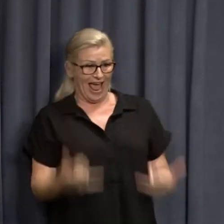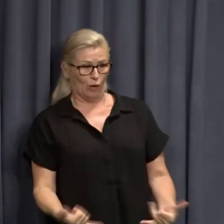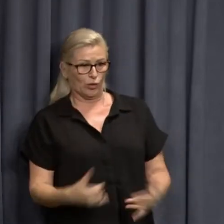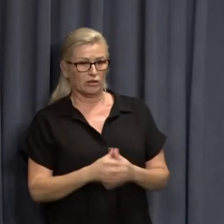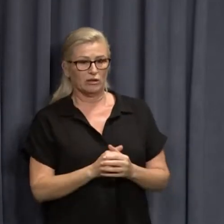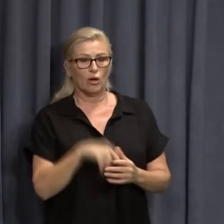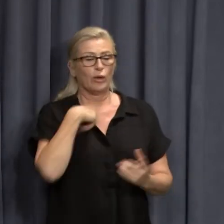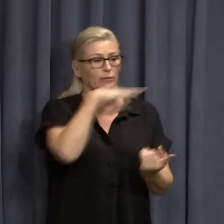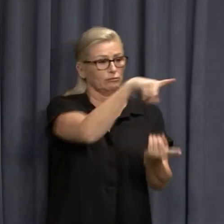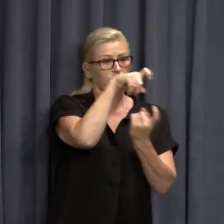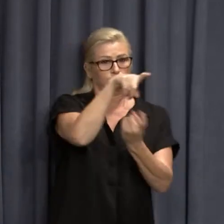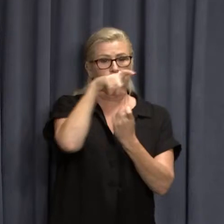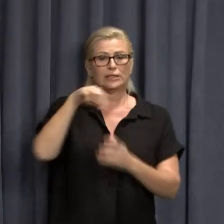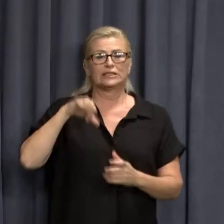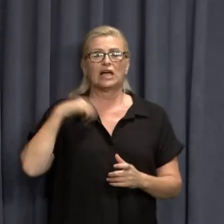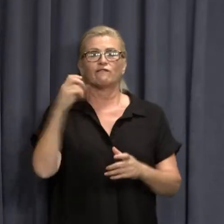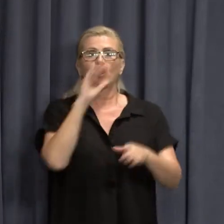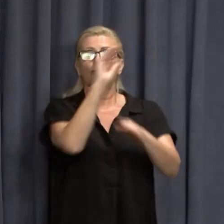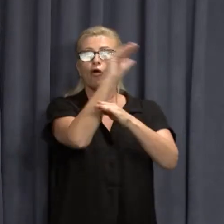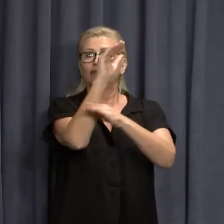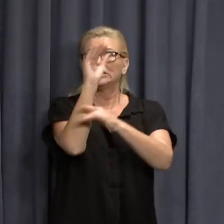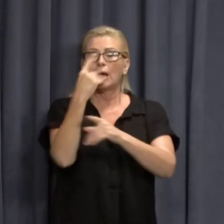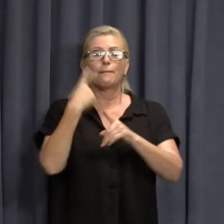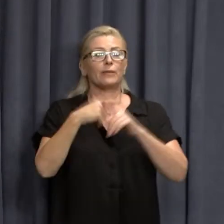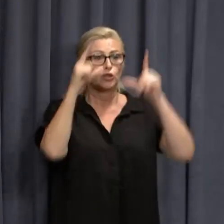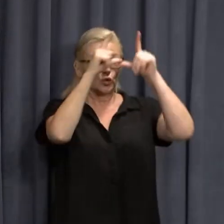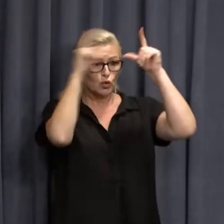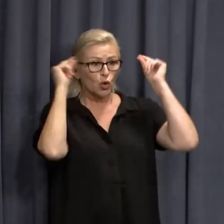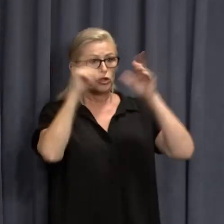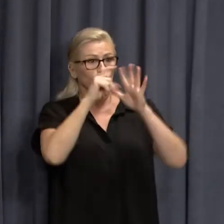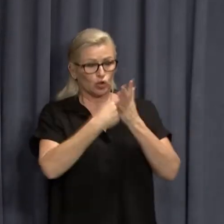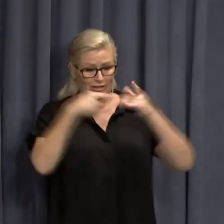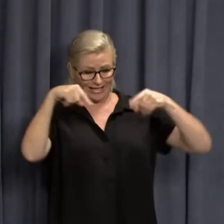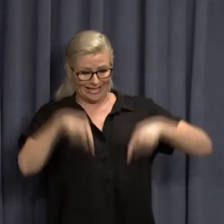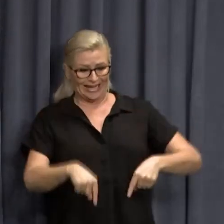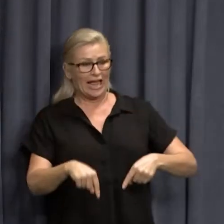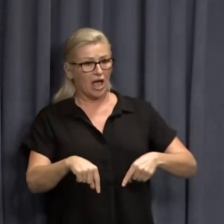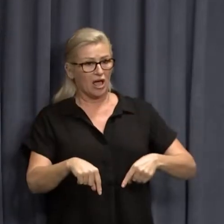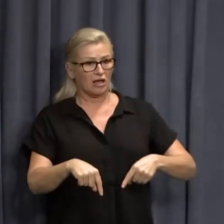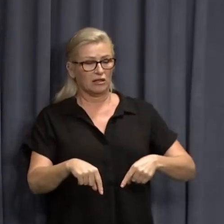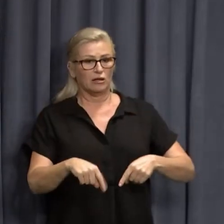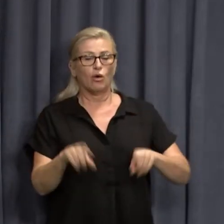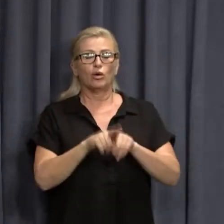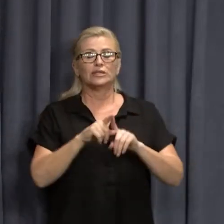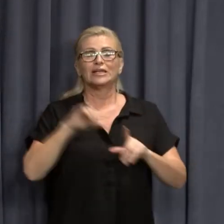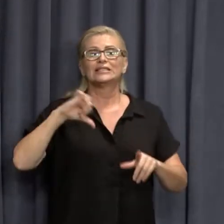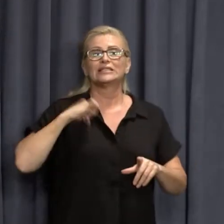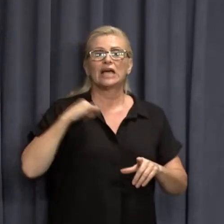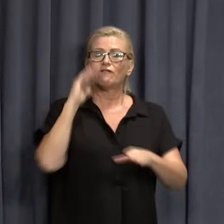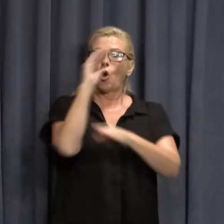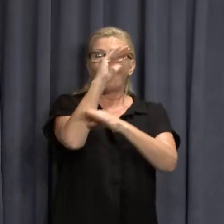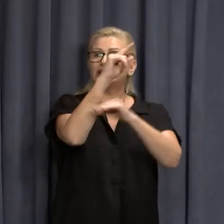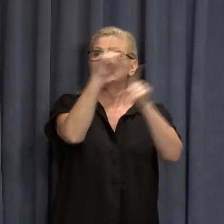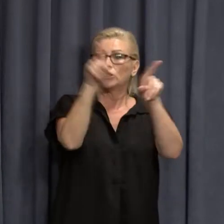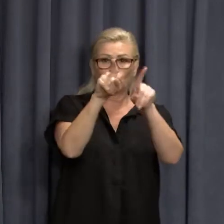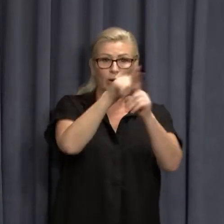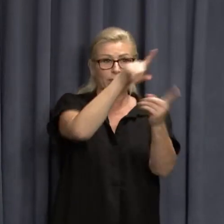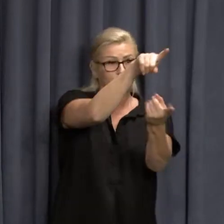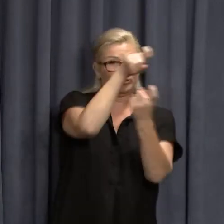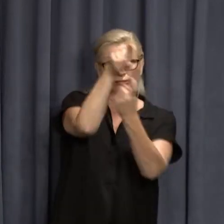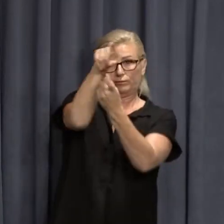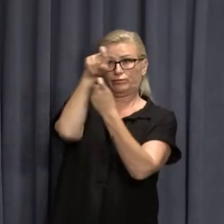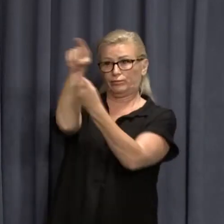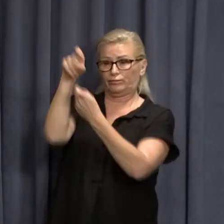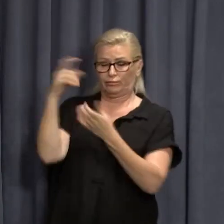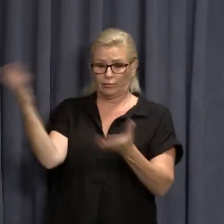recruiting staff from around the world, including huge numbers of nurses and doctors here in Western Australia, but also staff from around the world so that we can bring